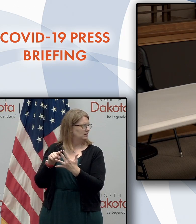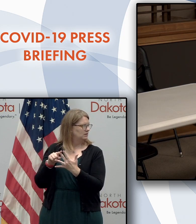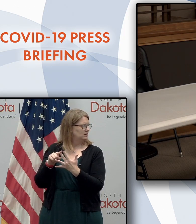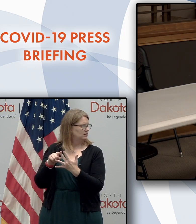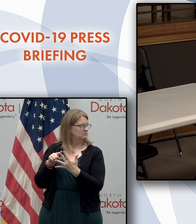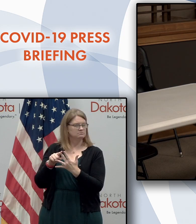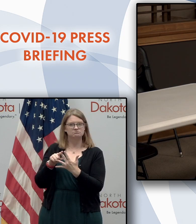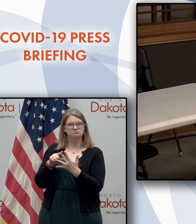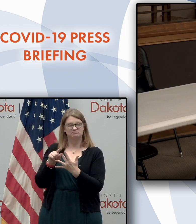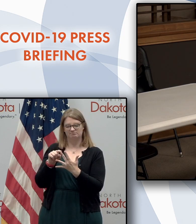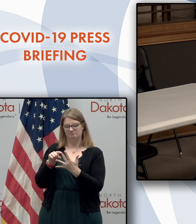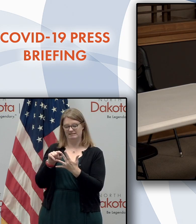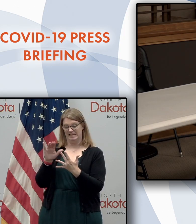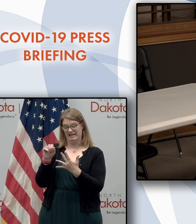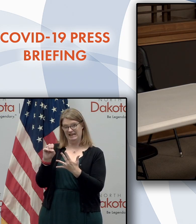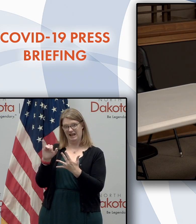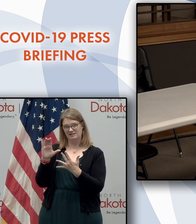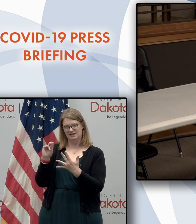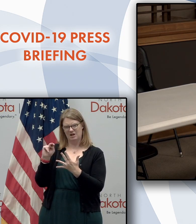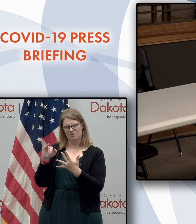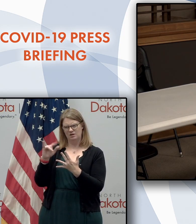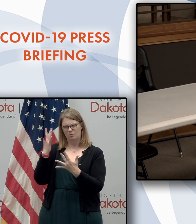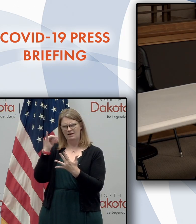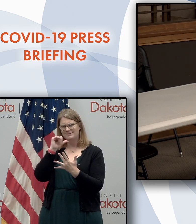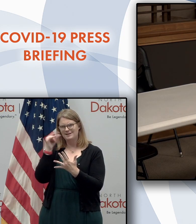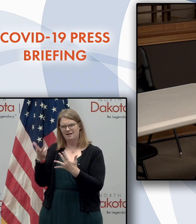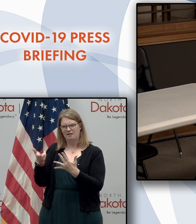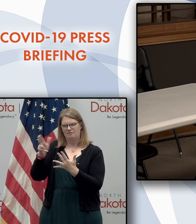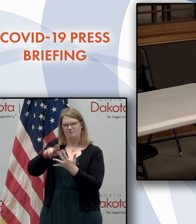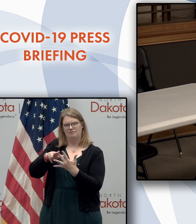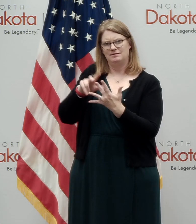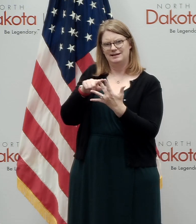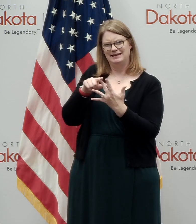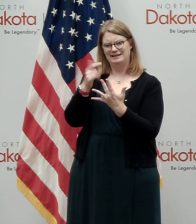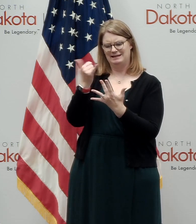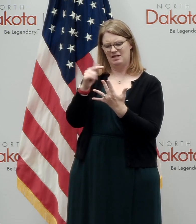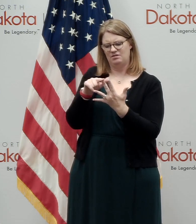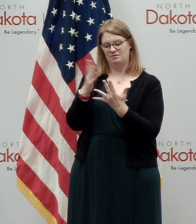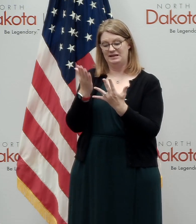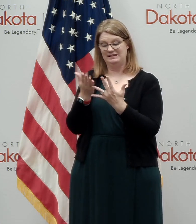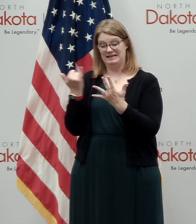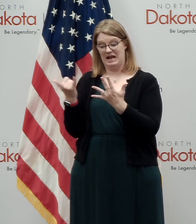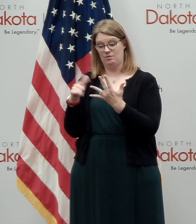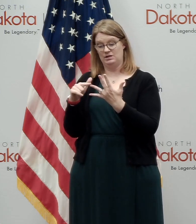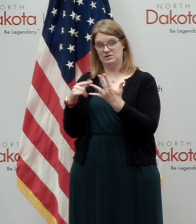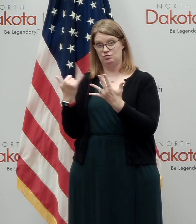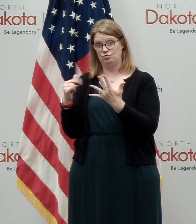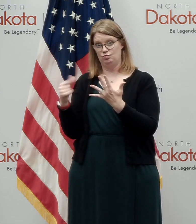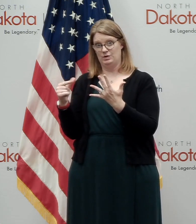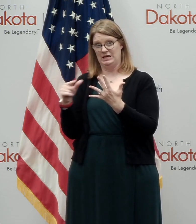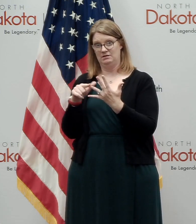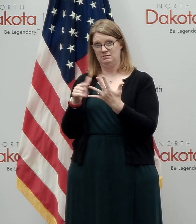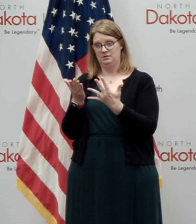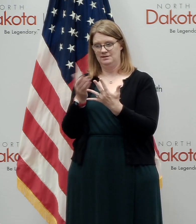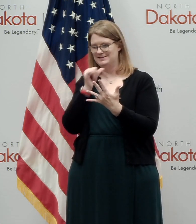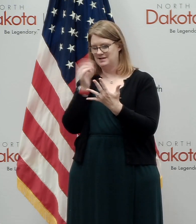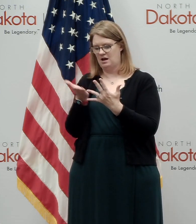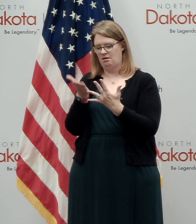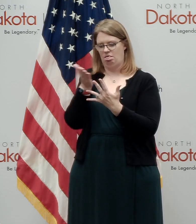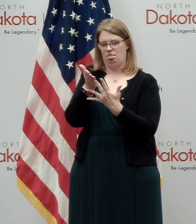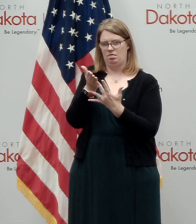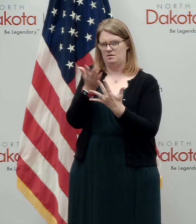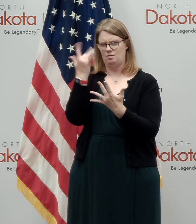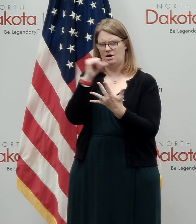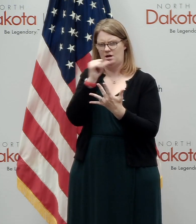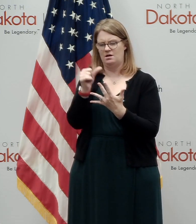why isn't that county moving up to yellow? Well, I'd say there's a couple of different things that go into that. One is that